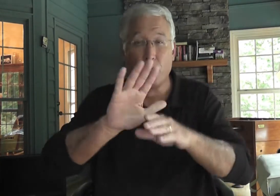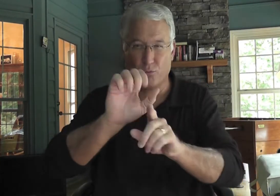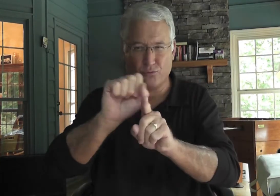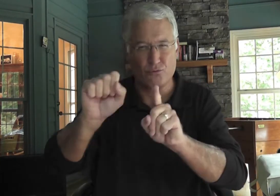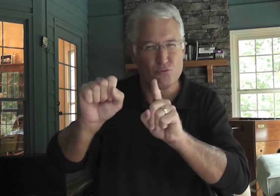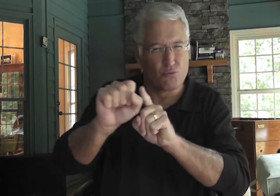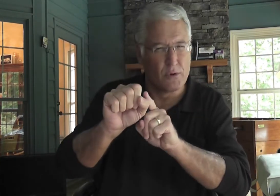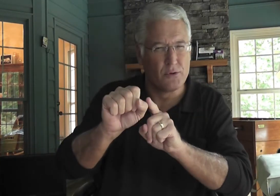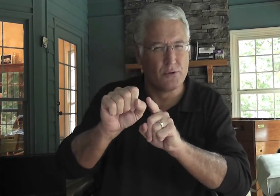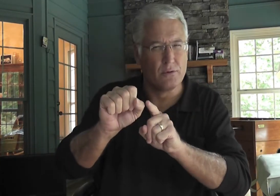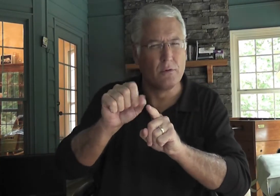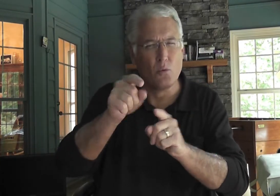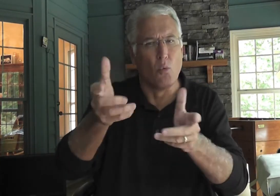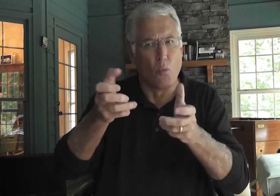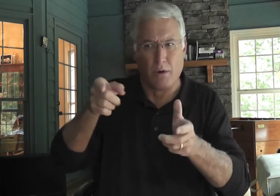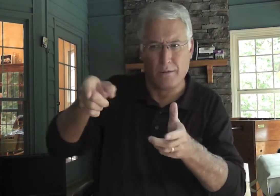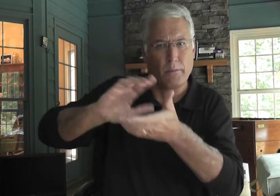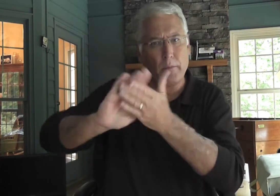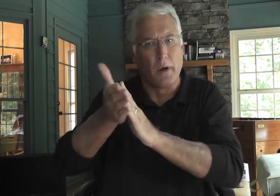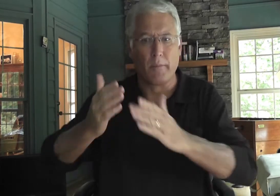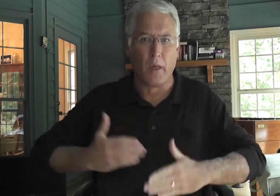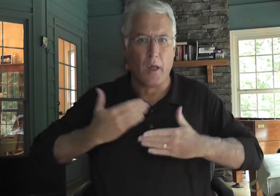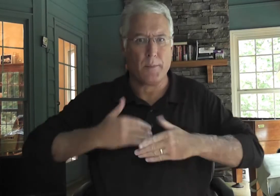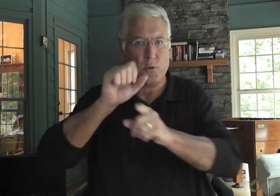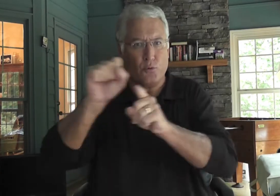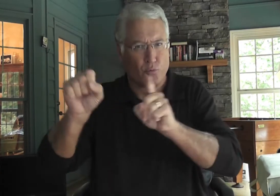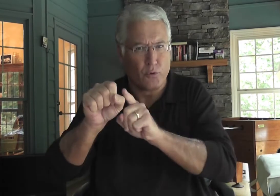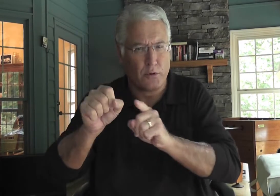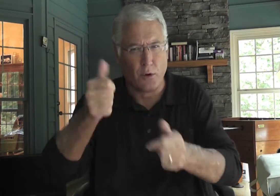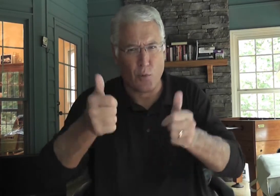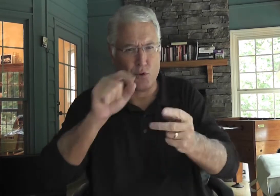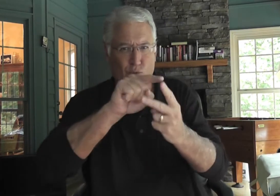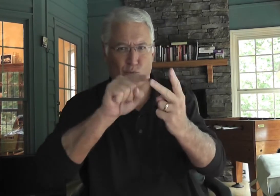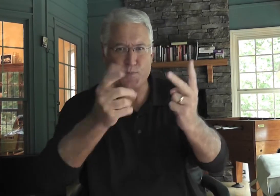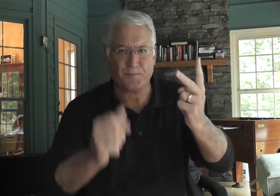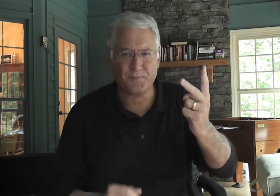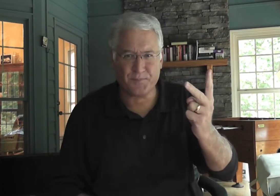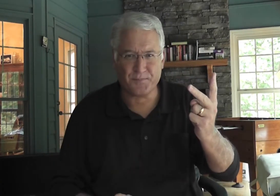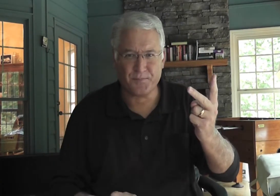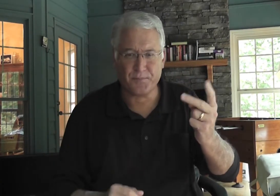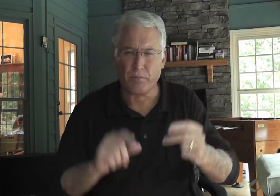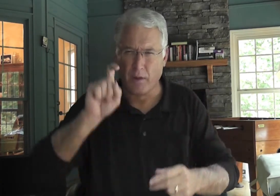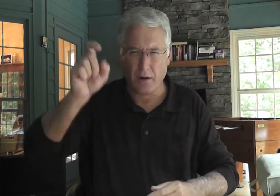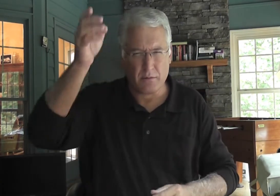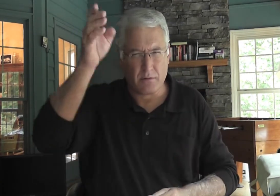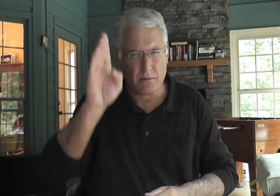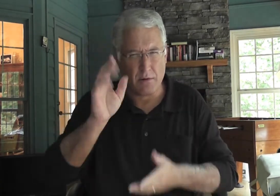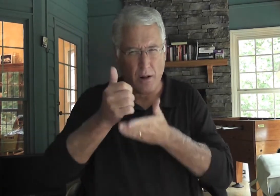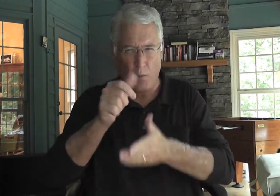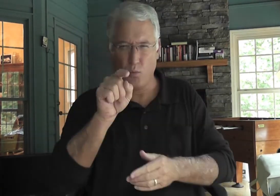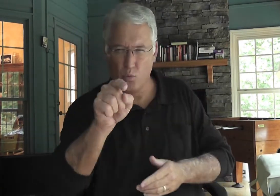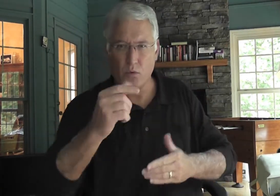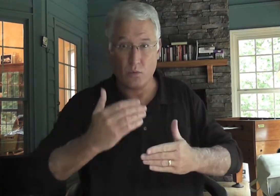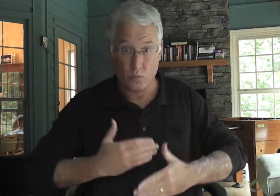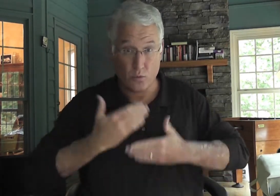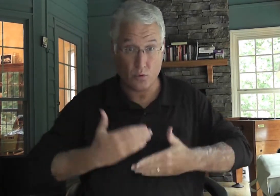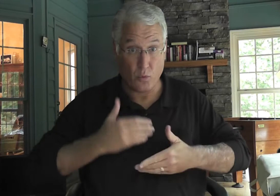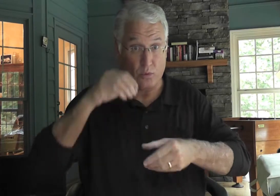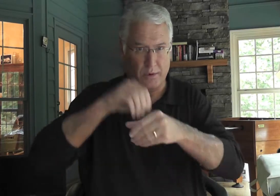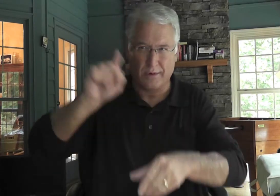Do you focus on your situations that then waiting for them to become joyful? Which of those things do you do? Well, God can